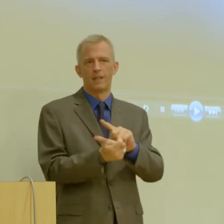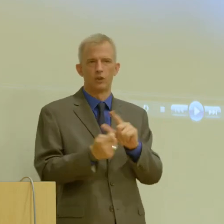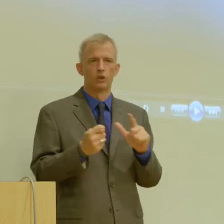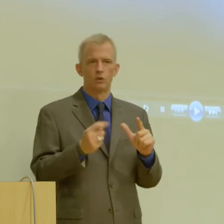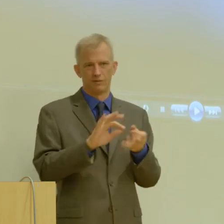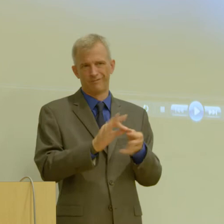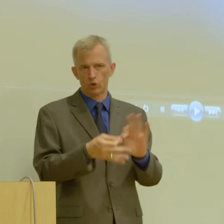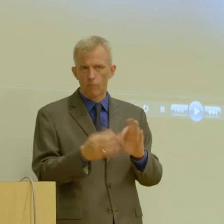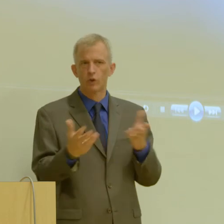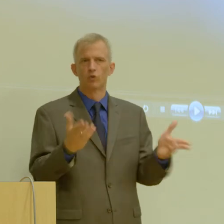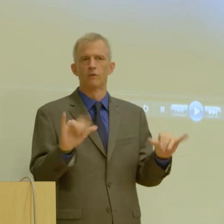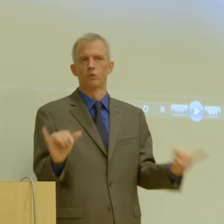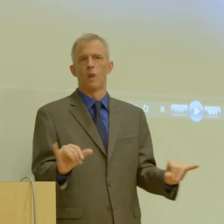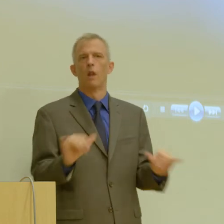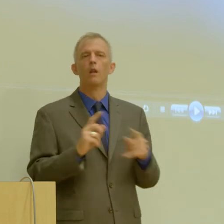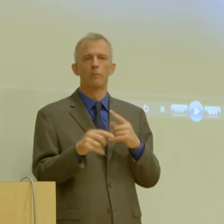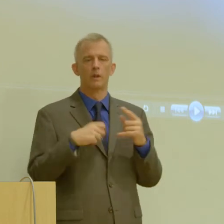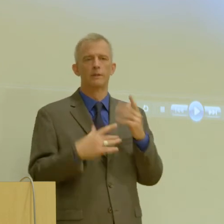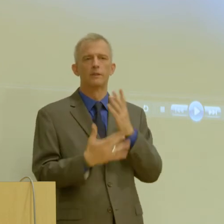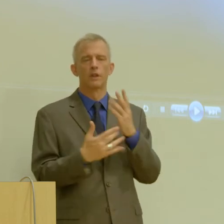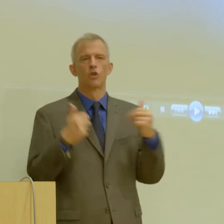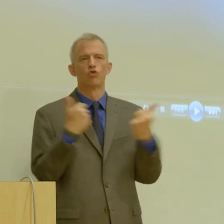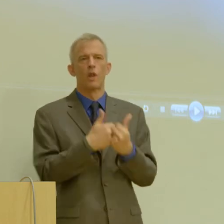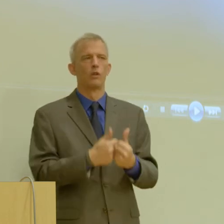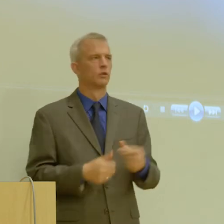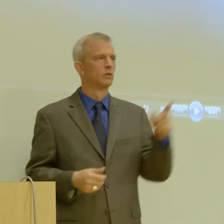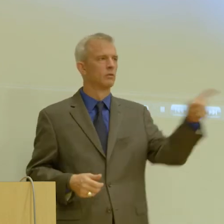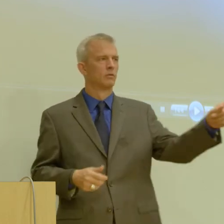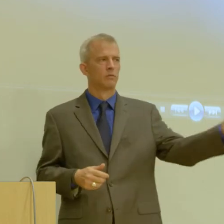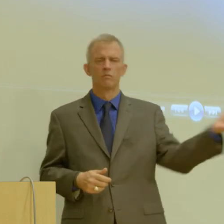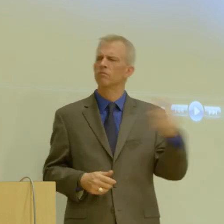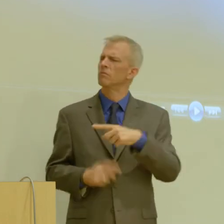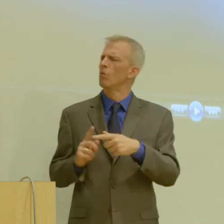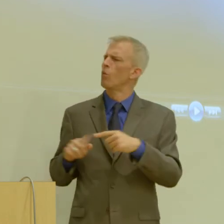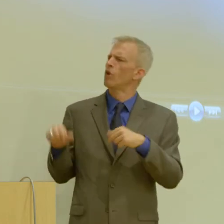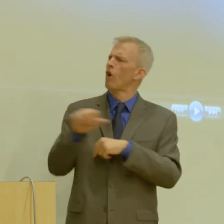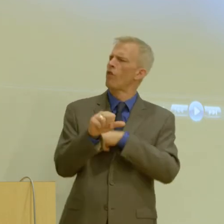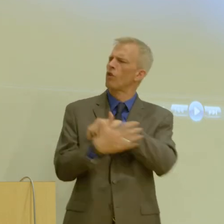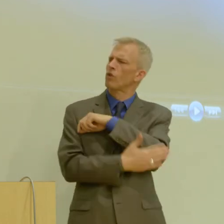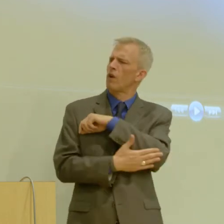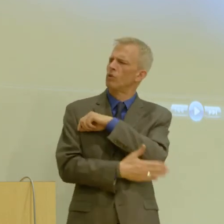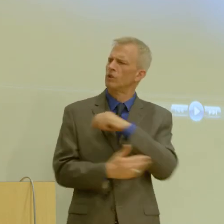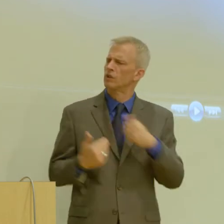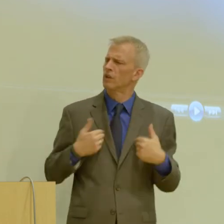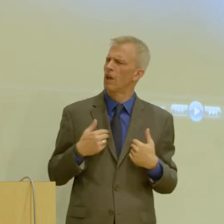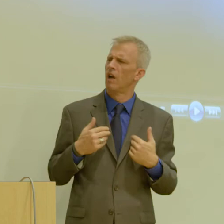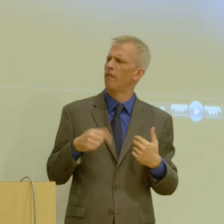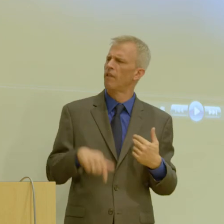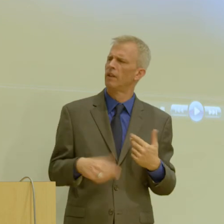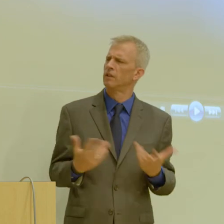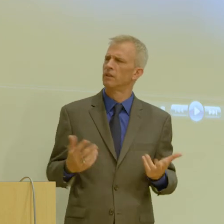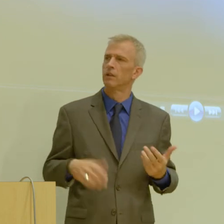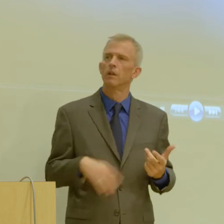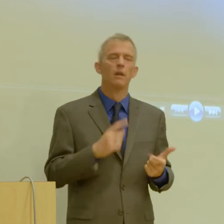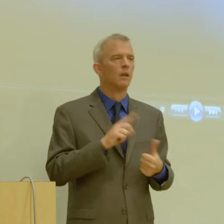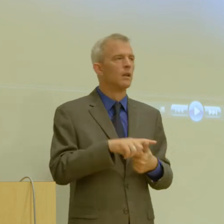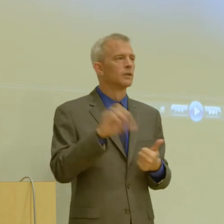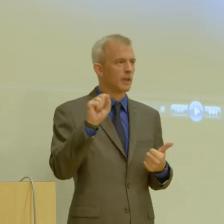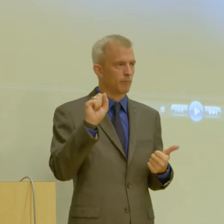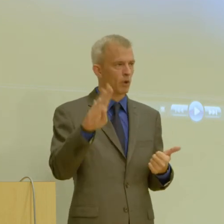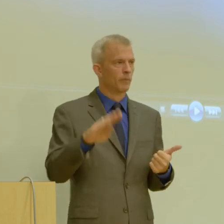it is a technological challenge. What other counties from California have this area? Um, we've, uh, San Bernardino,